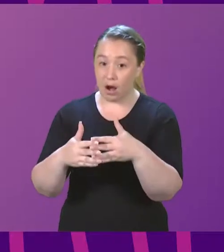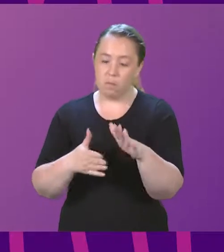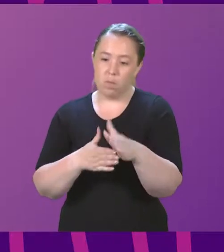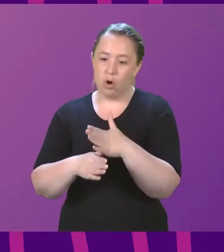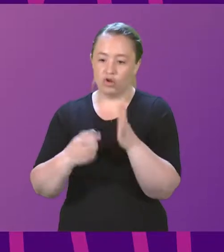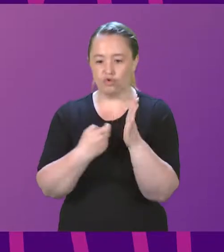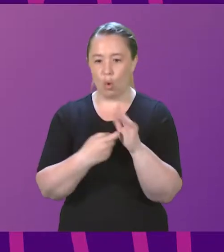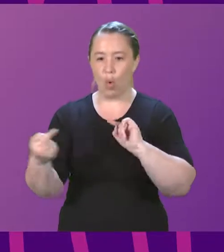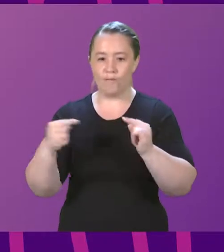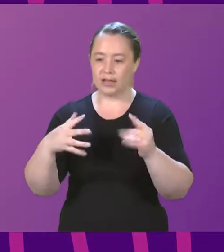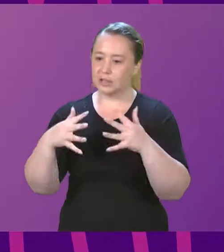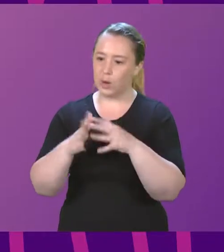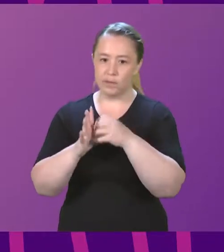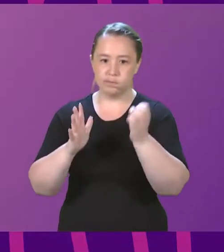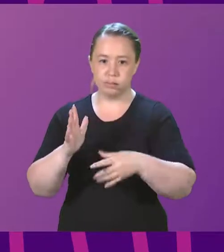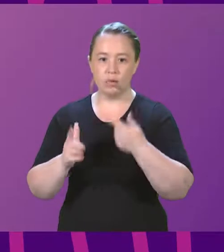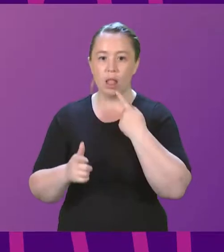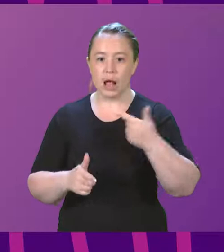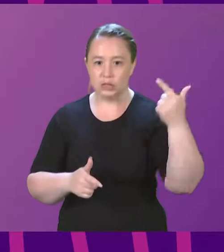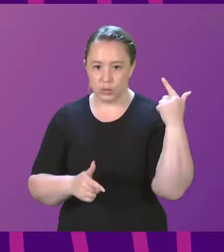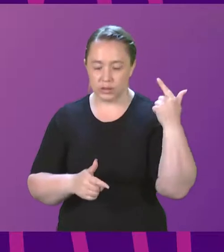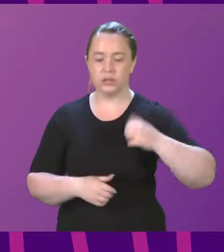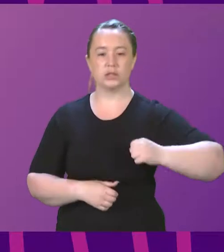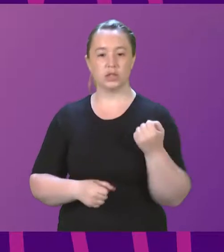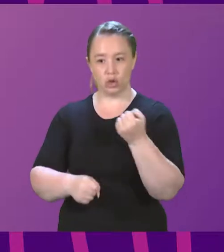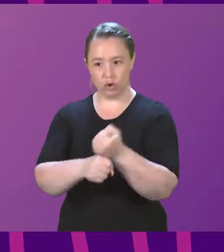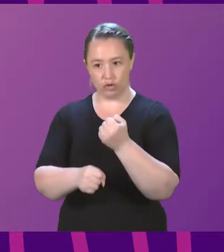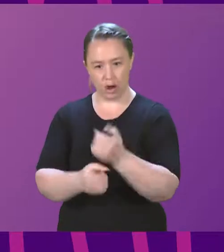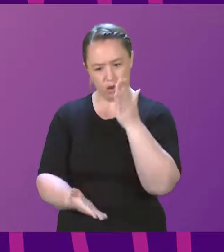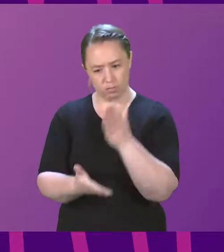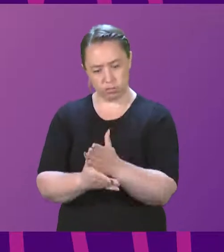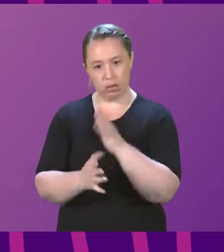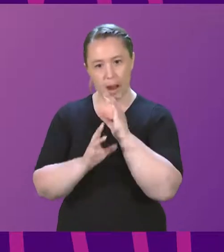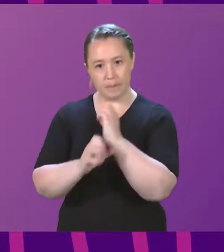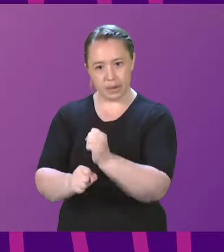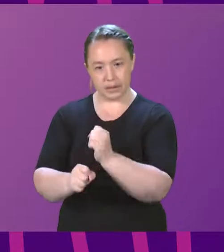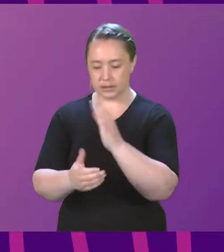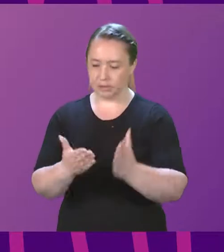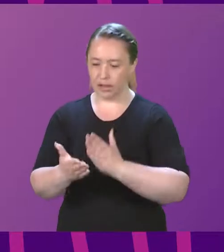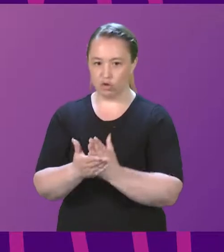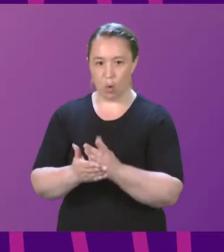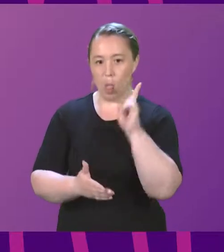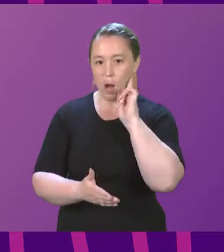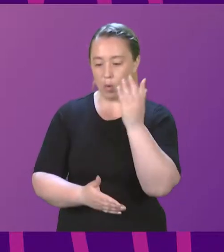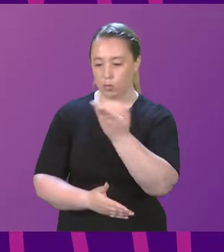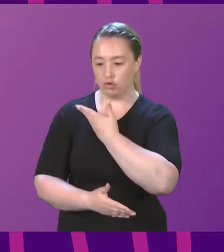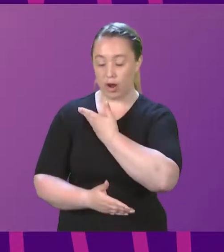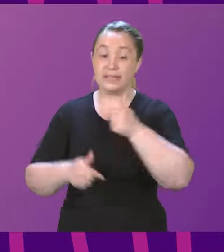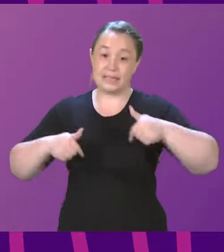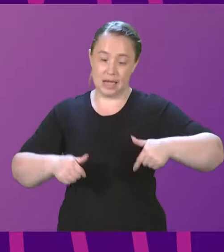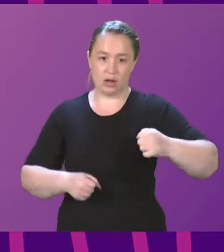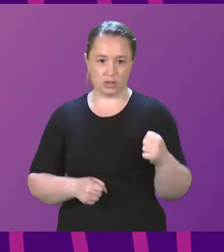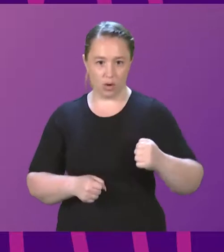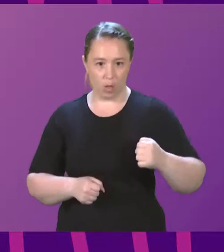Wade last week. The Scottish Government remains absolutely committed to ensuring that the rights of women in Scotland